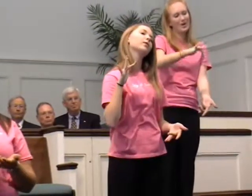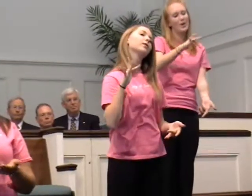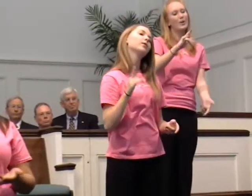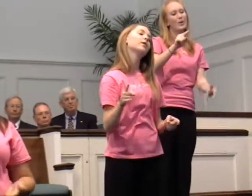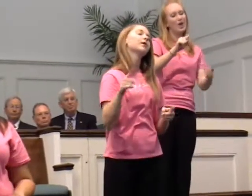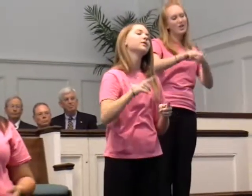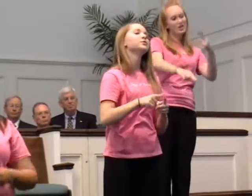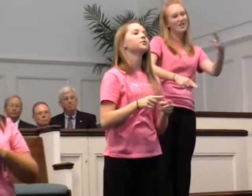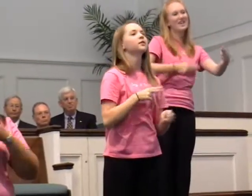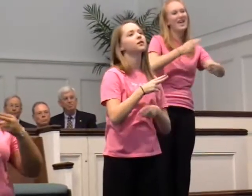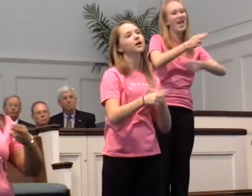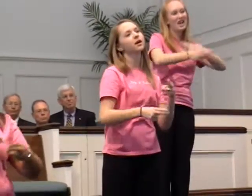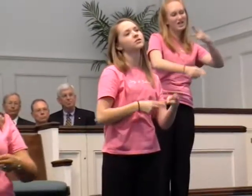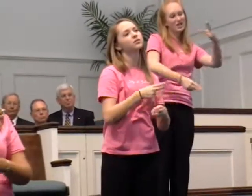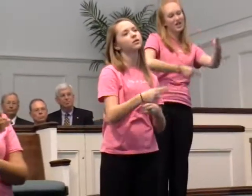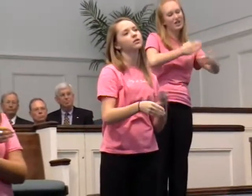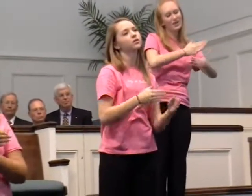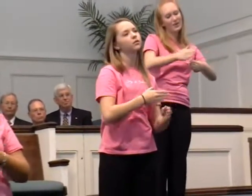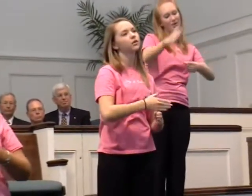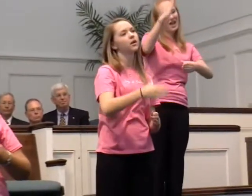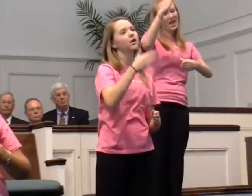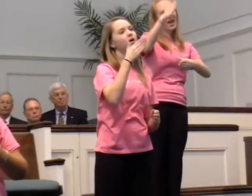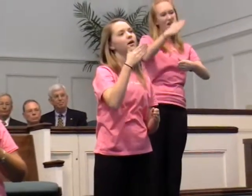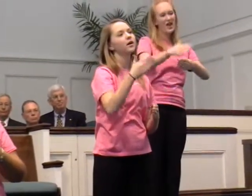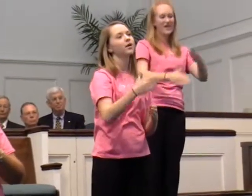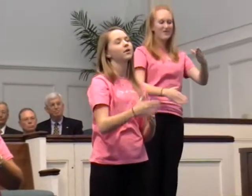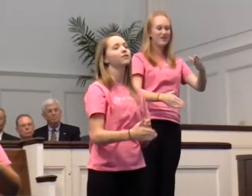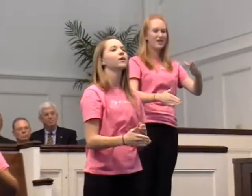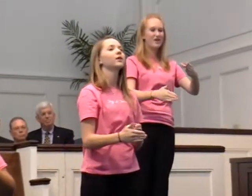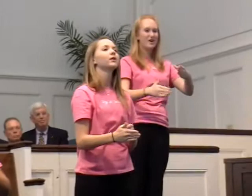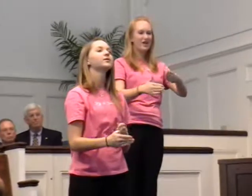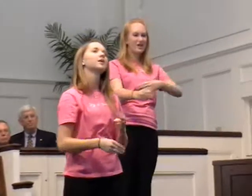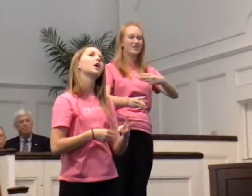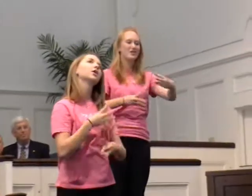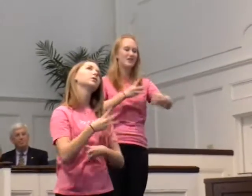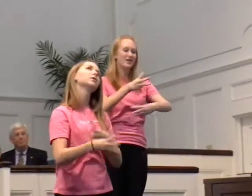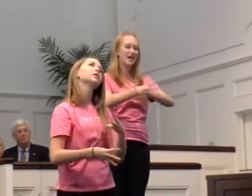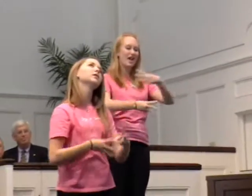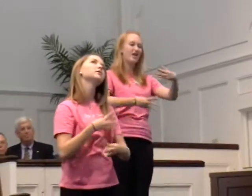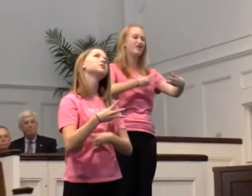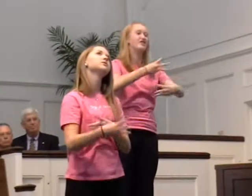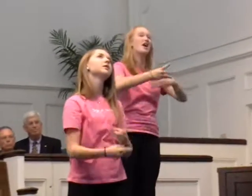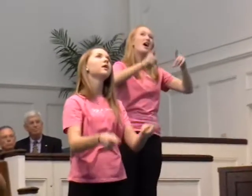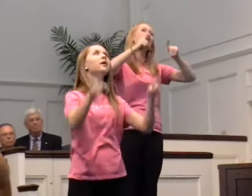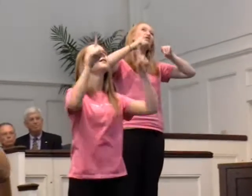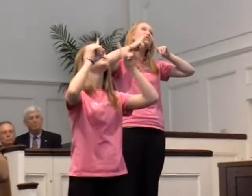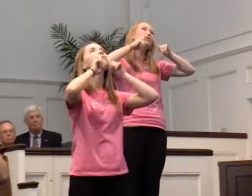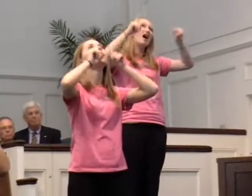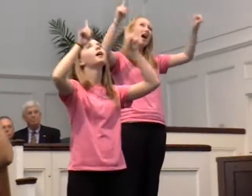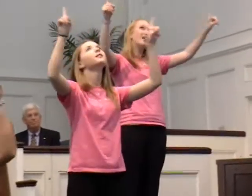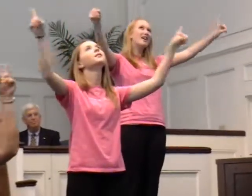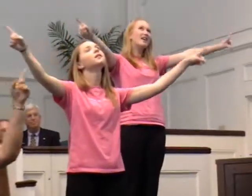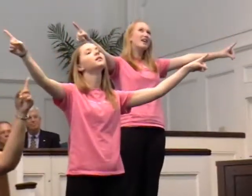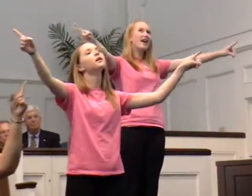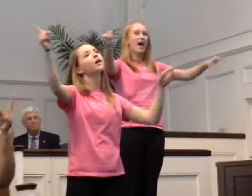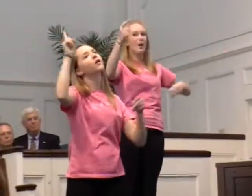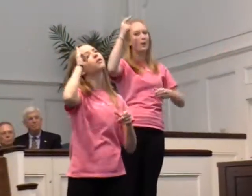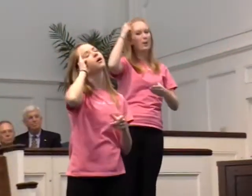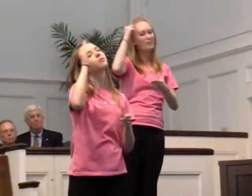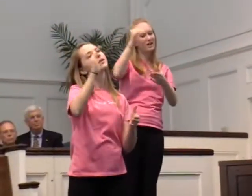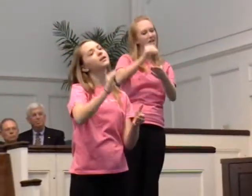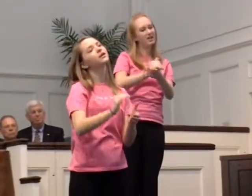soul to the edge of the universe Creation is crying